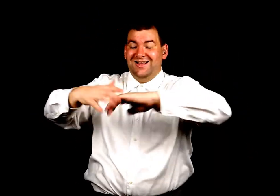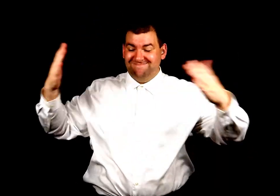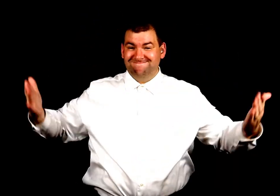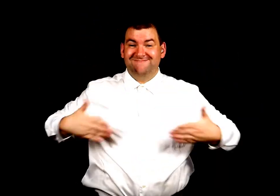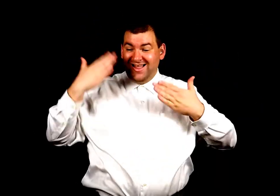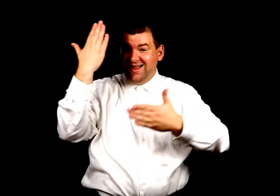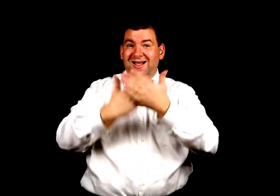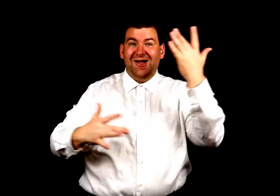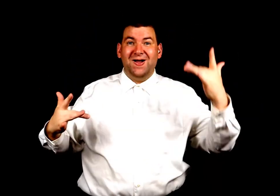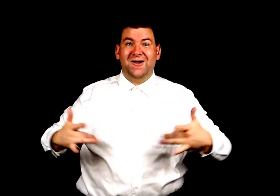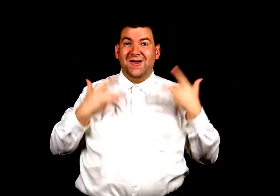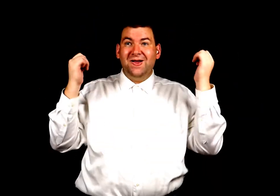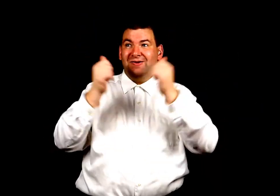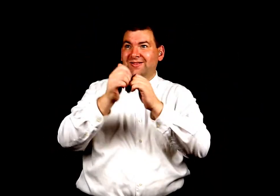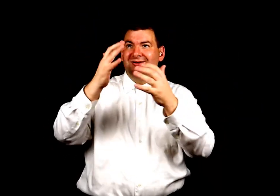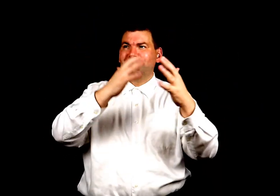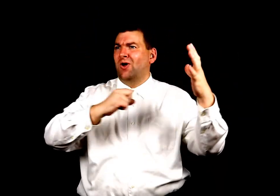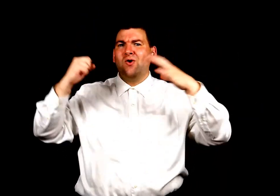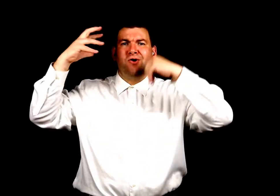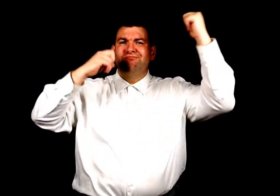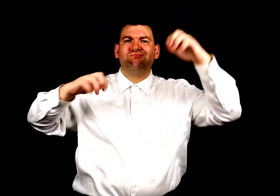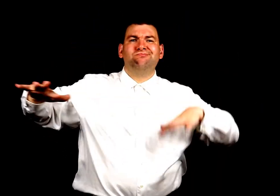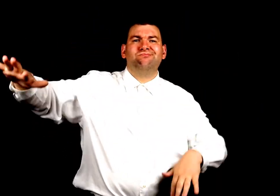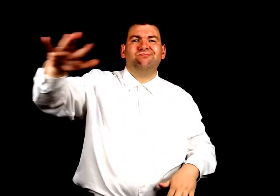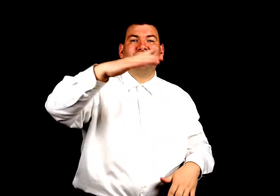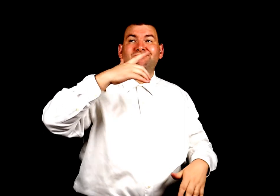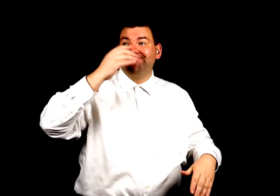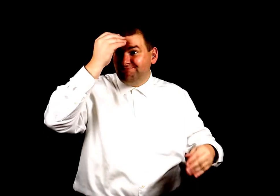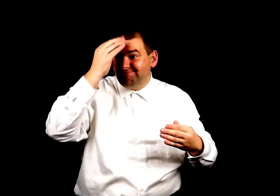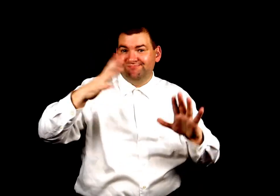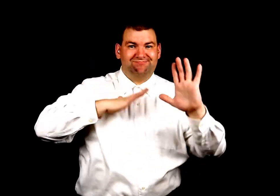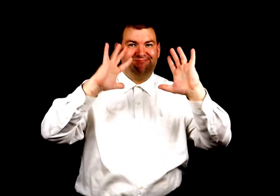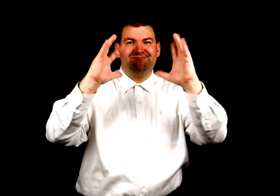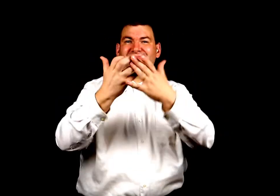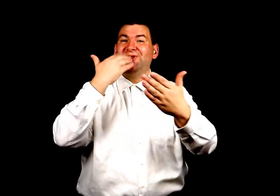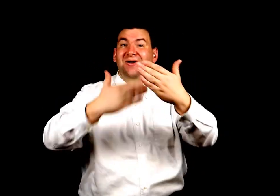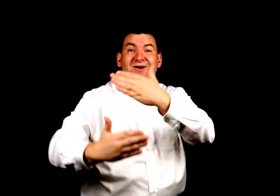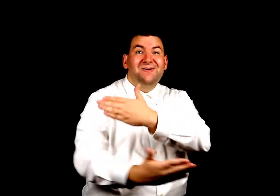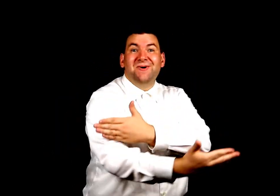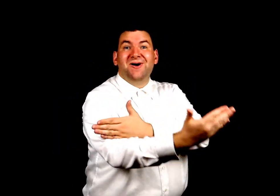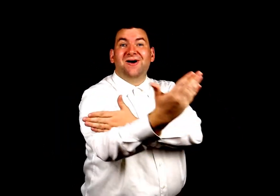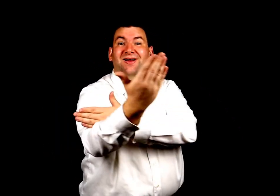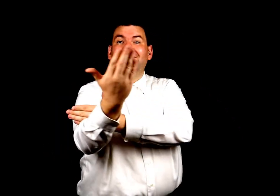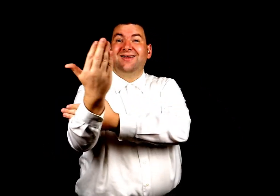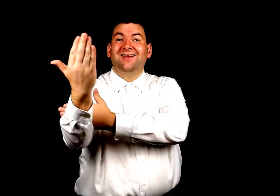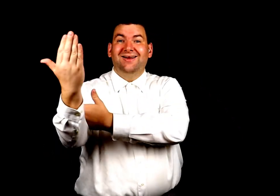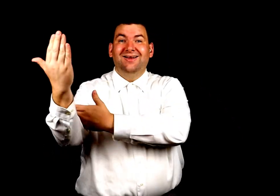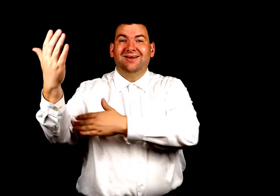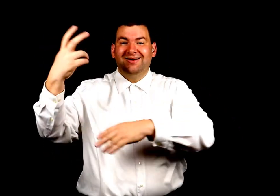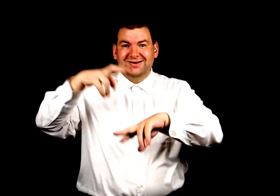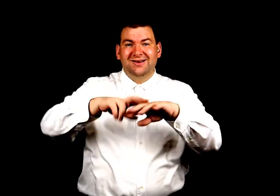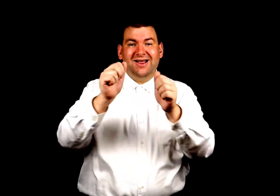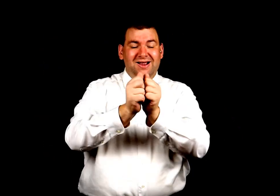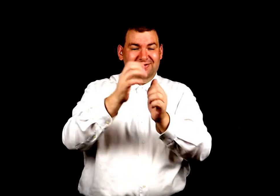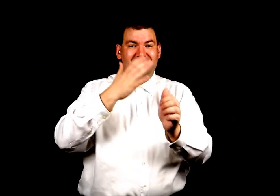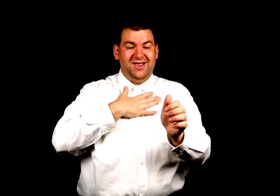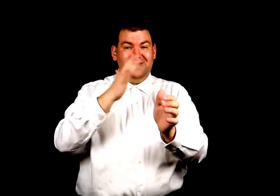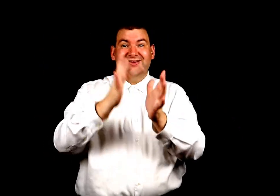hands with the elders Tell our kindred good morning Sit down beside my